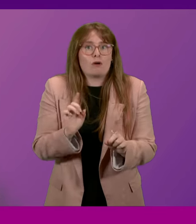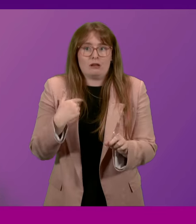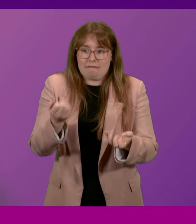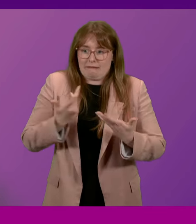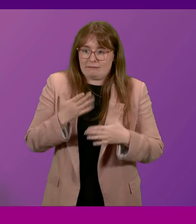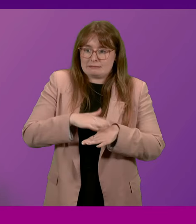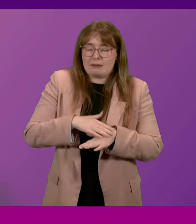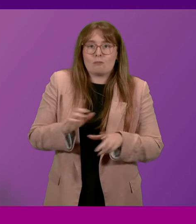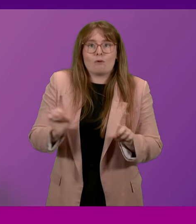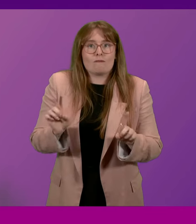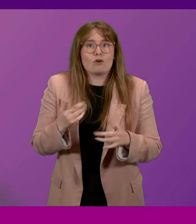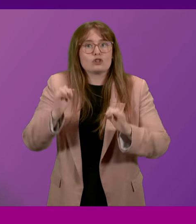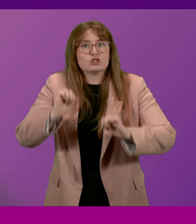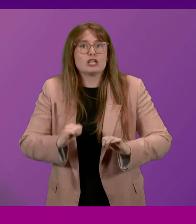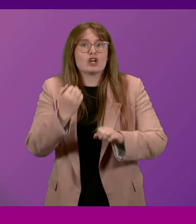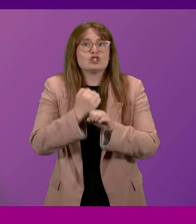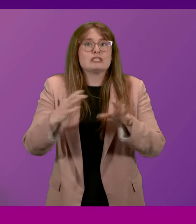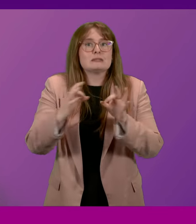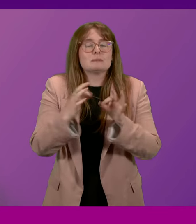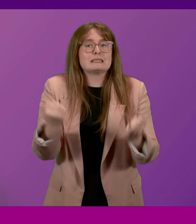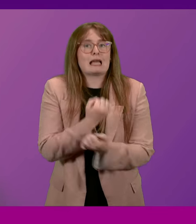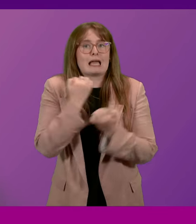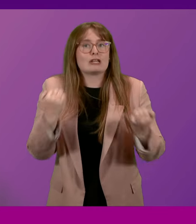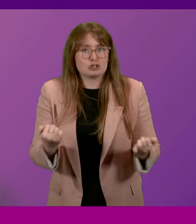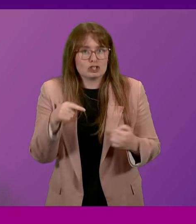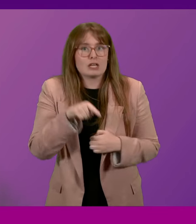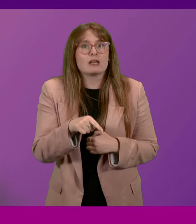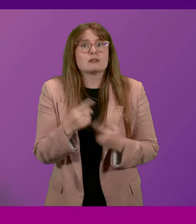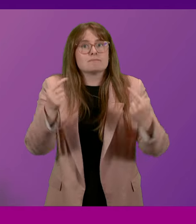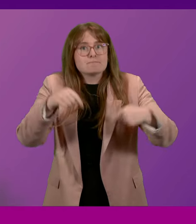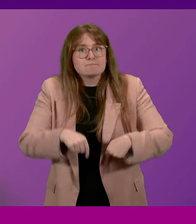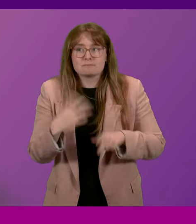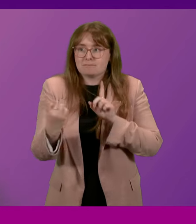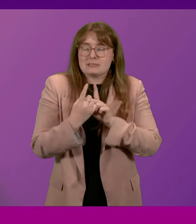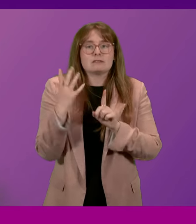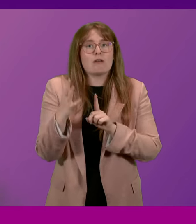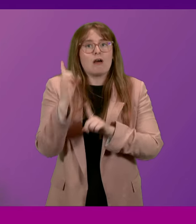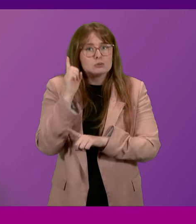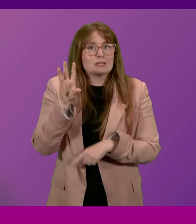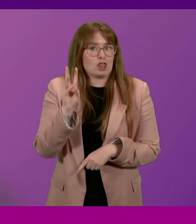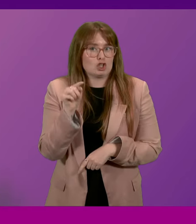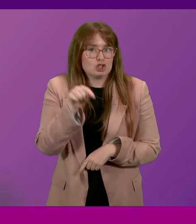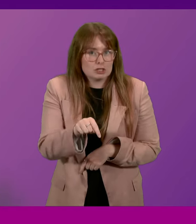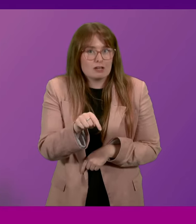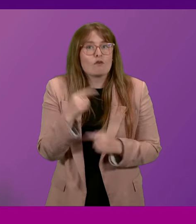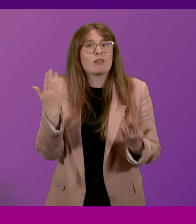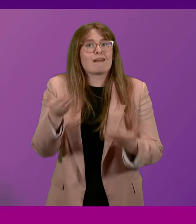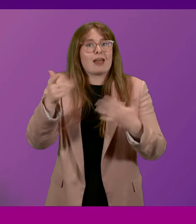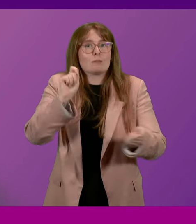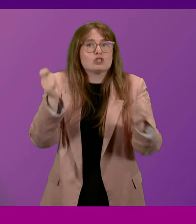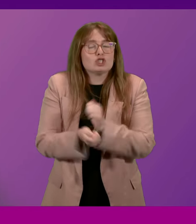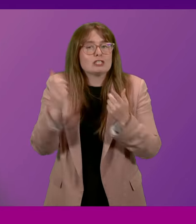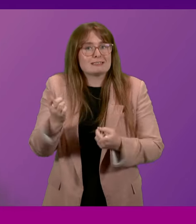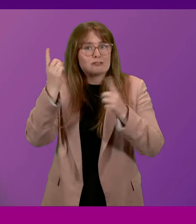to me by the chair of GB Energy Jorgen Mayer who came to meet me on Thursday evening with the Climate Change